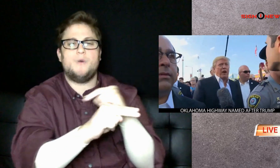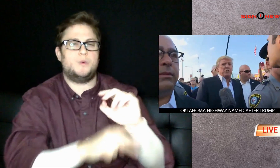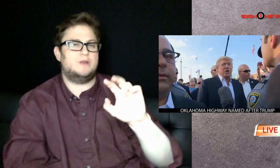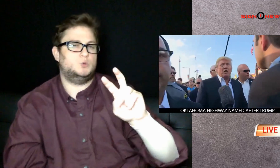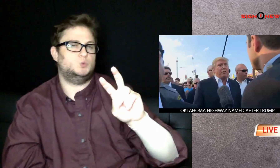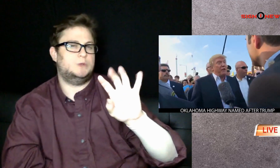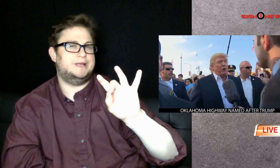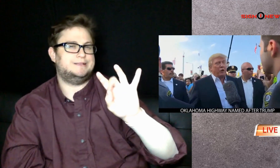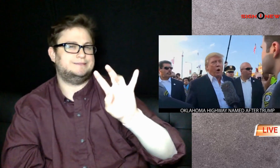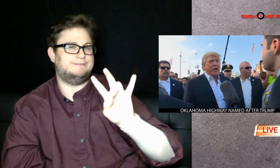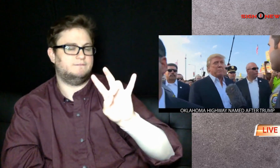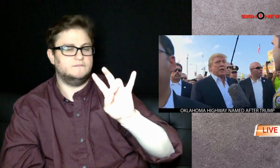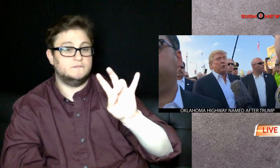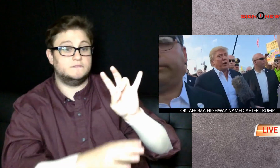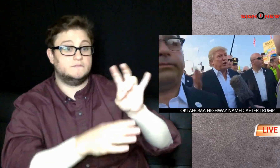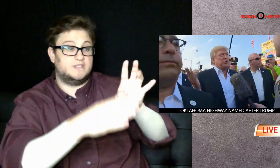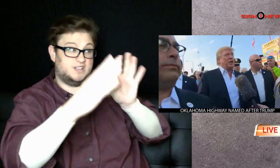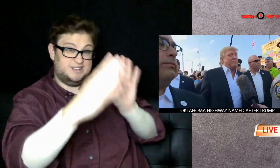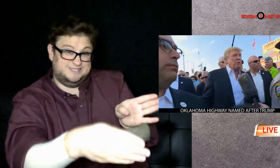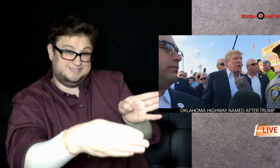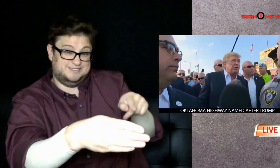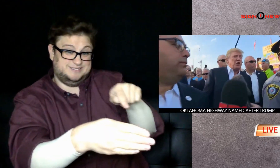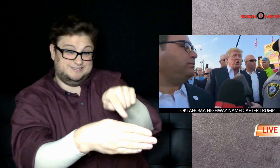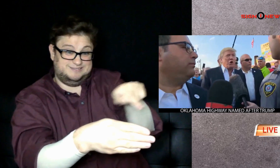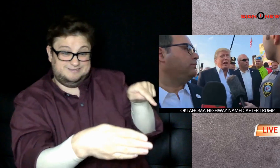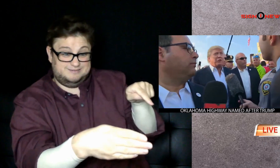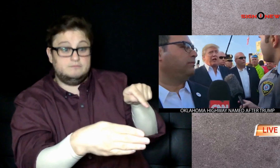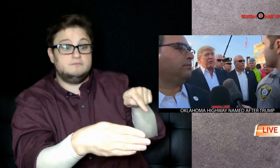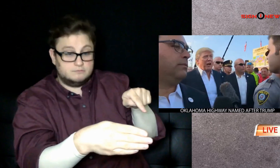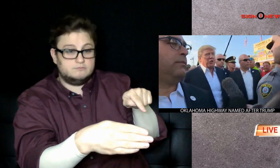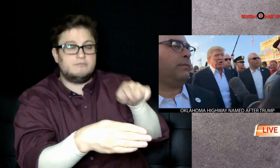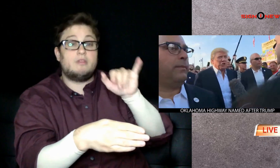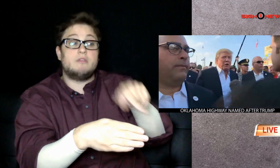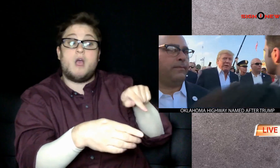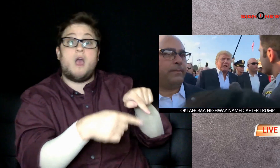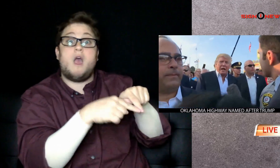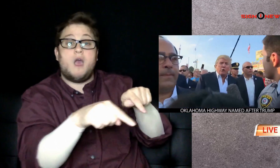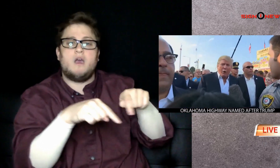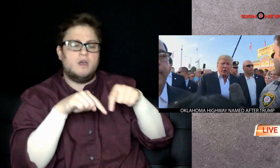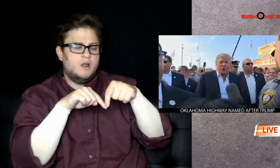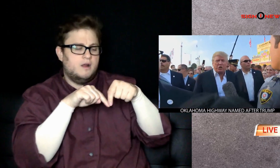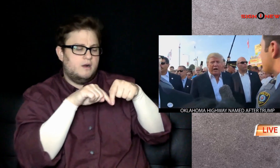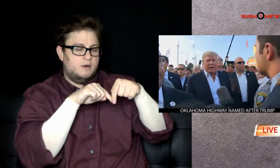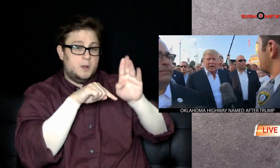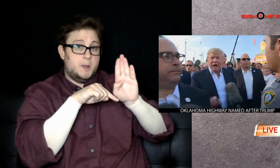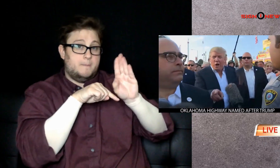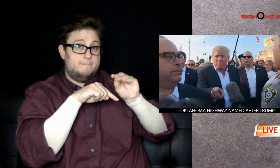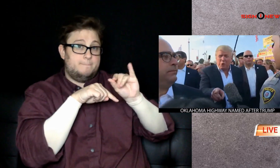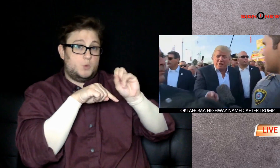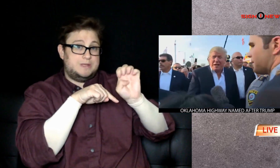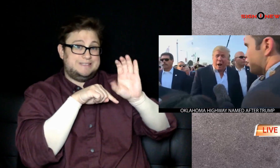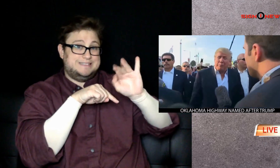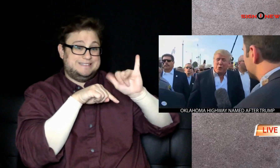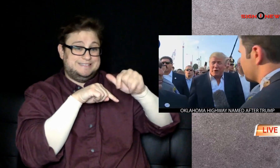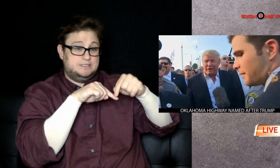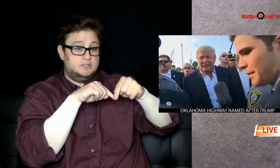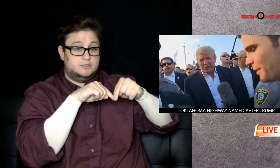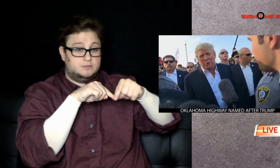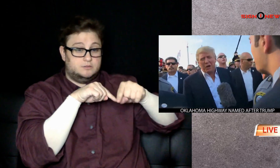designate a section of State Highway 287 that goes from